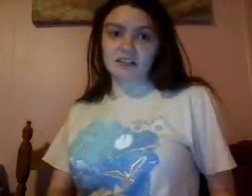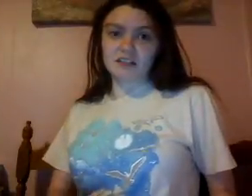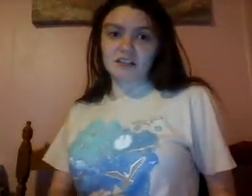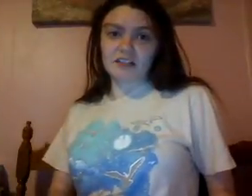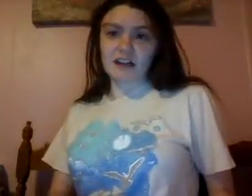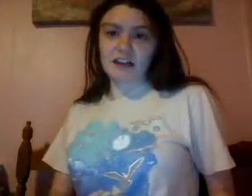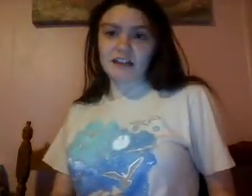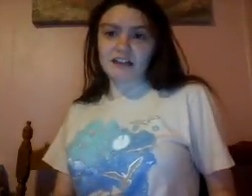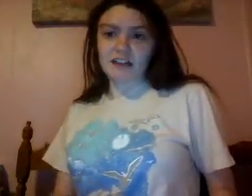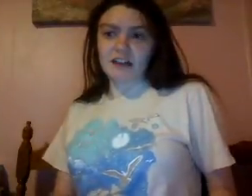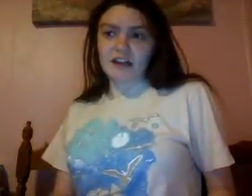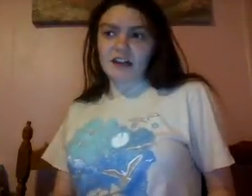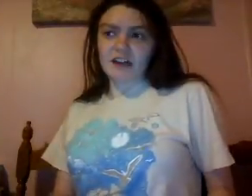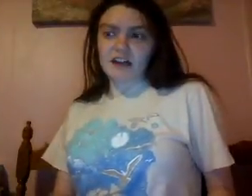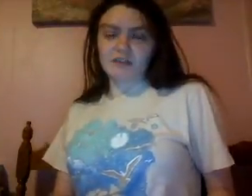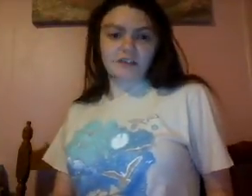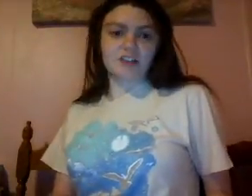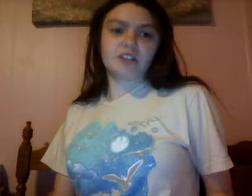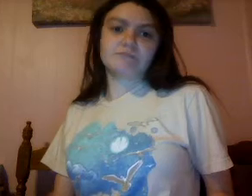today and finished it.